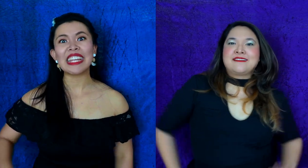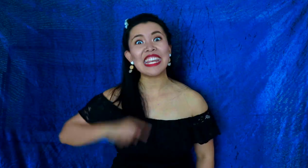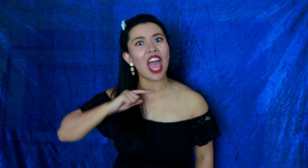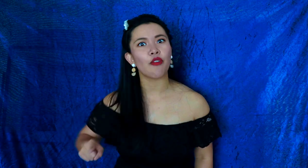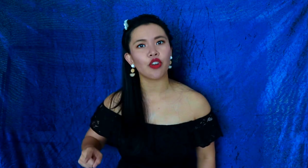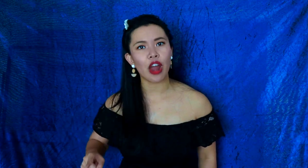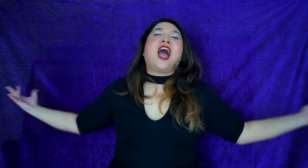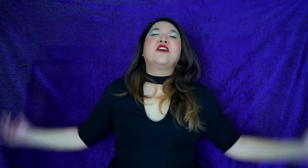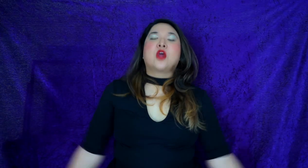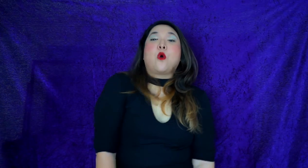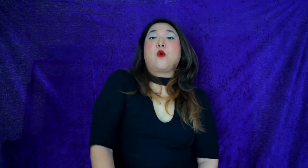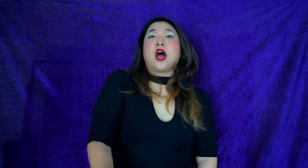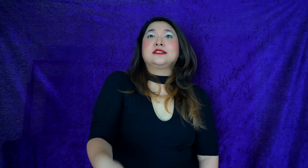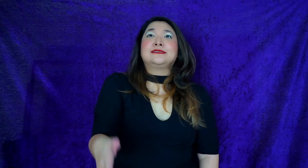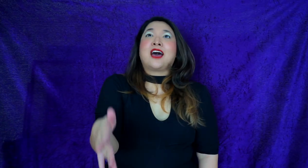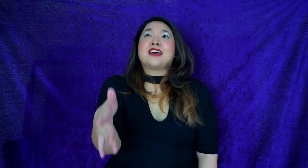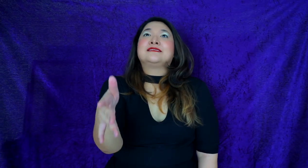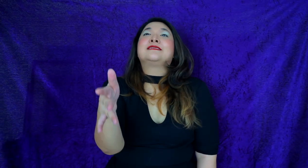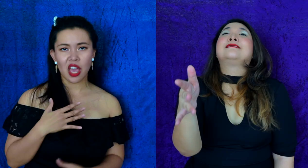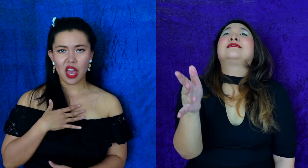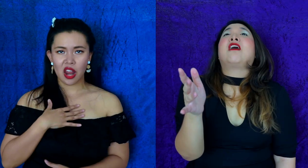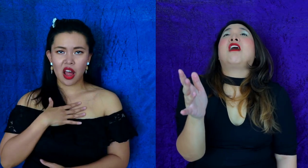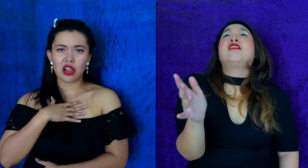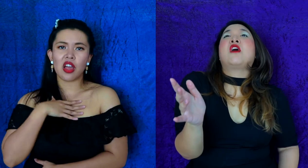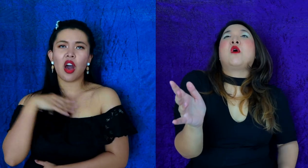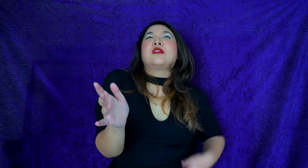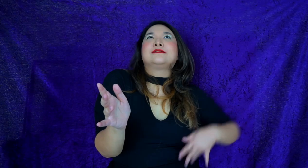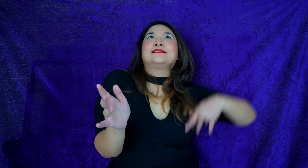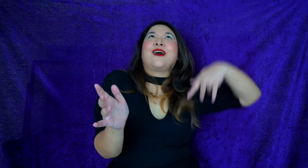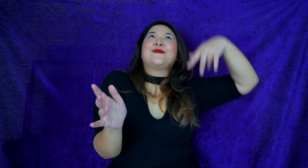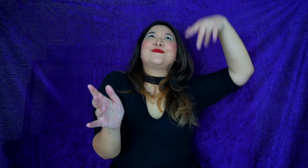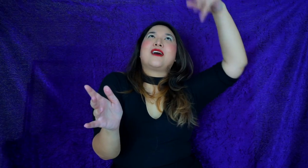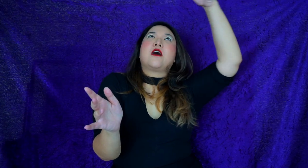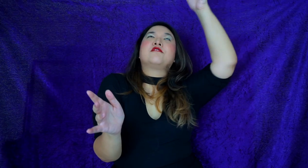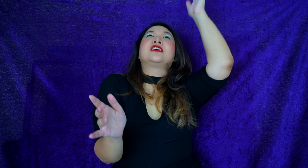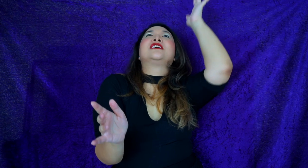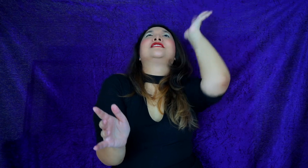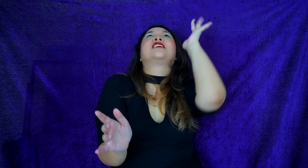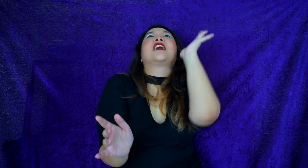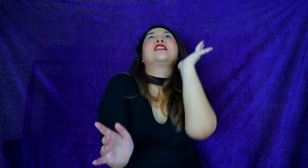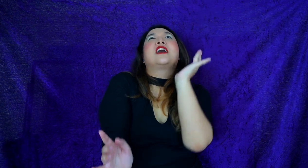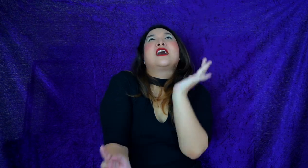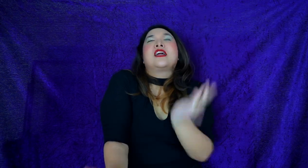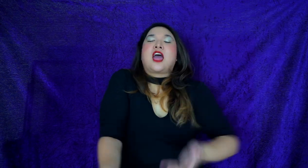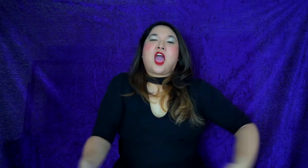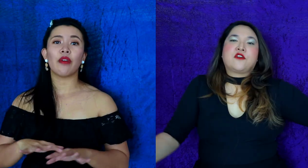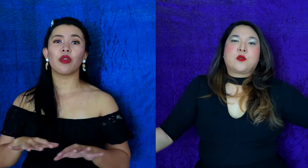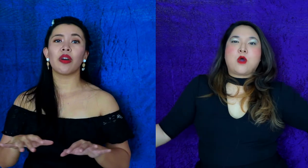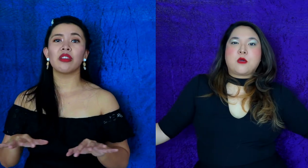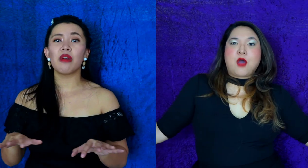never after Once I sit alone Atop the villain ladder Everyone in